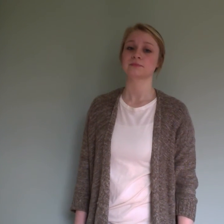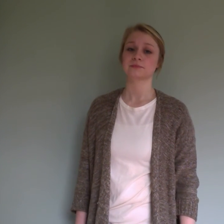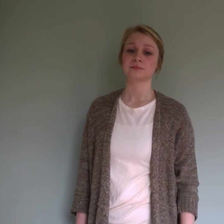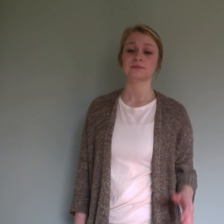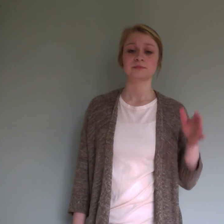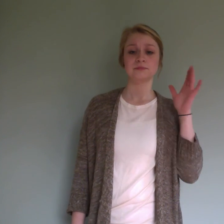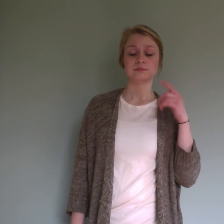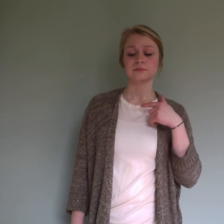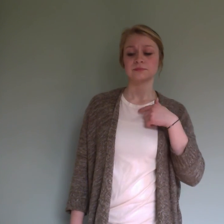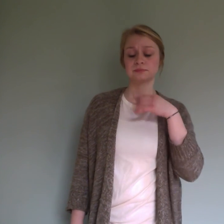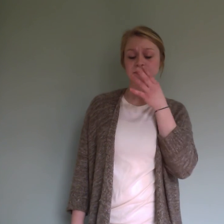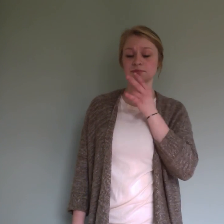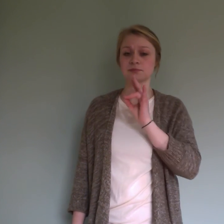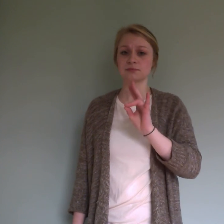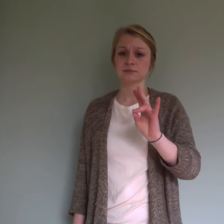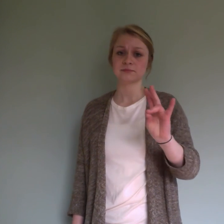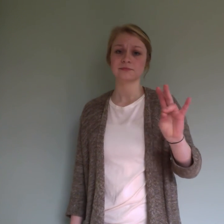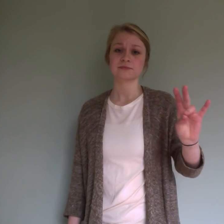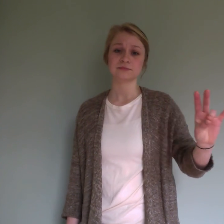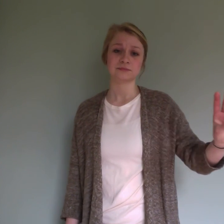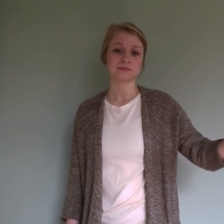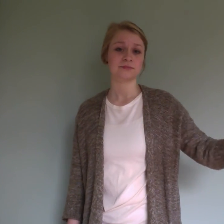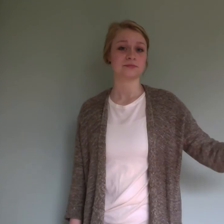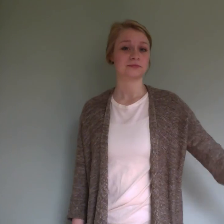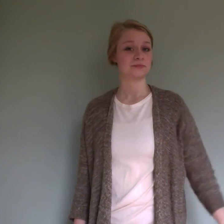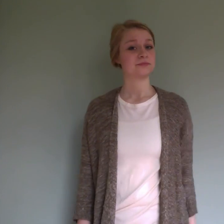Once I was 7 years old